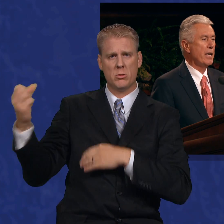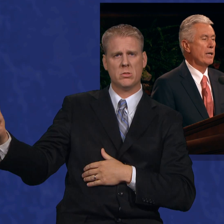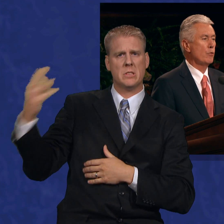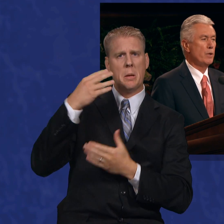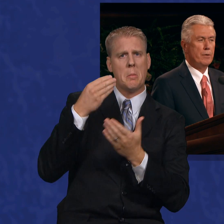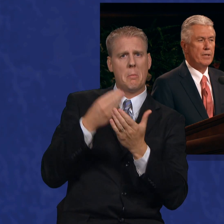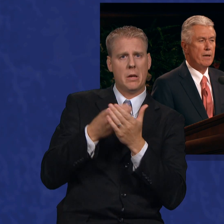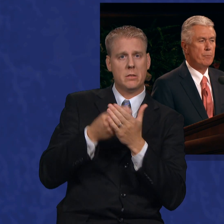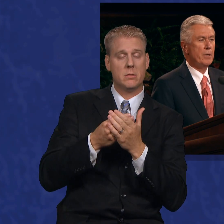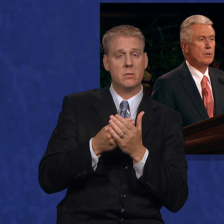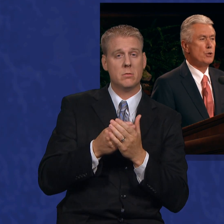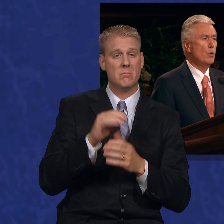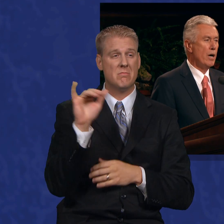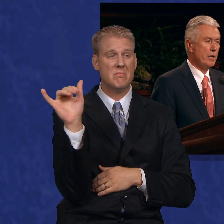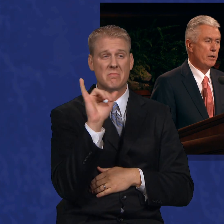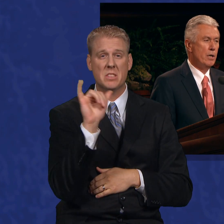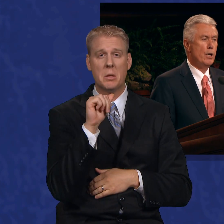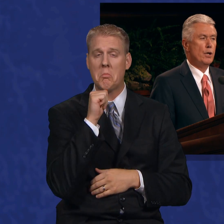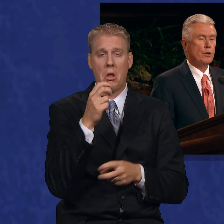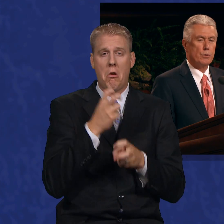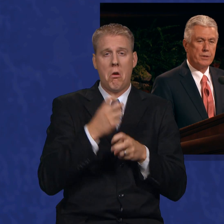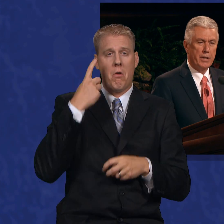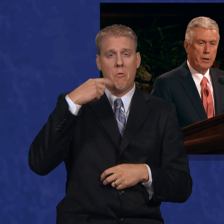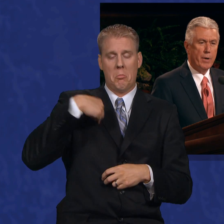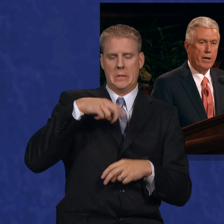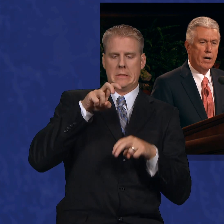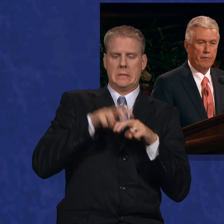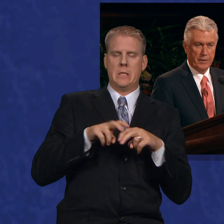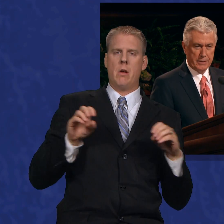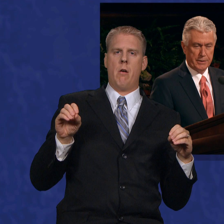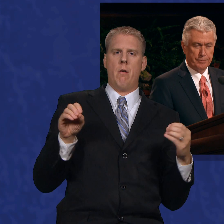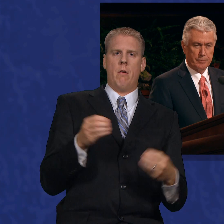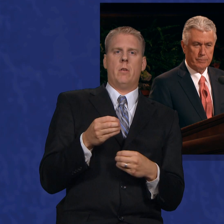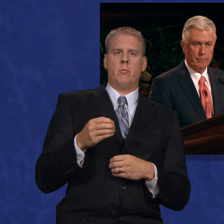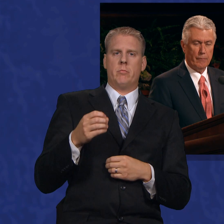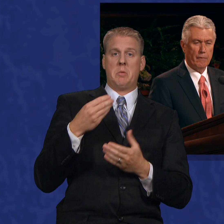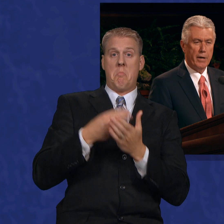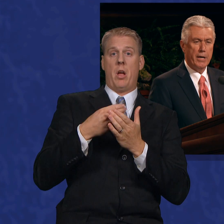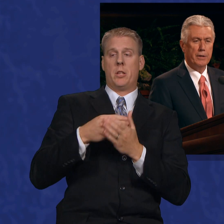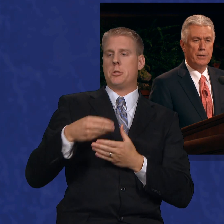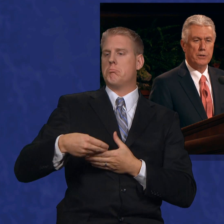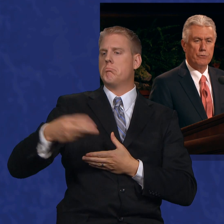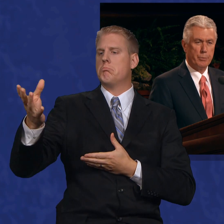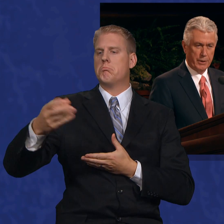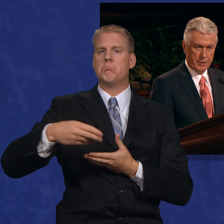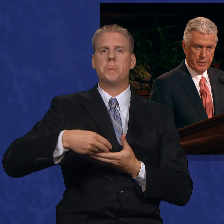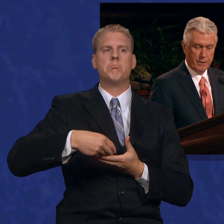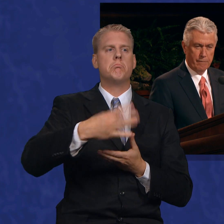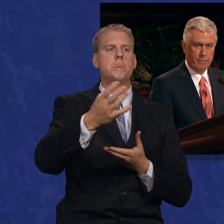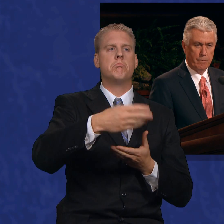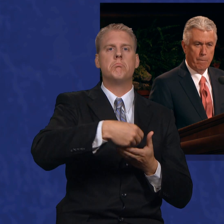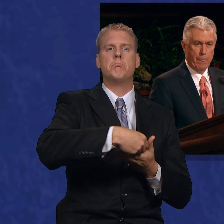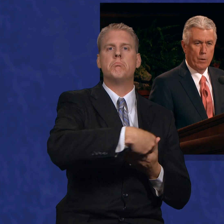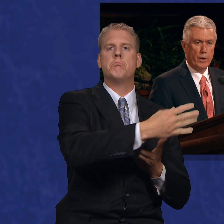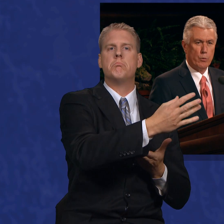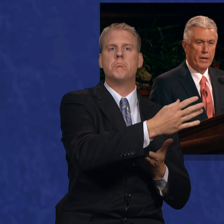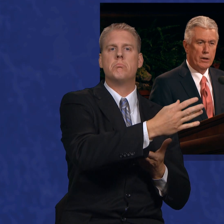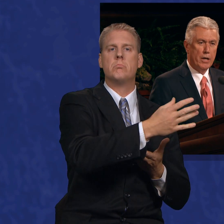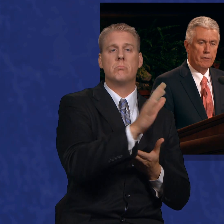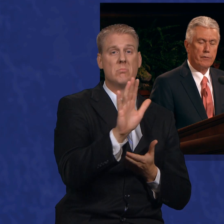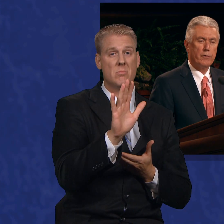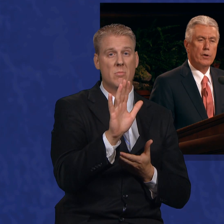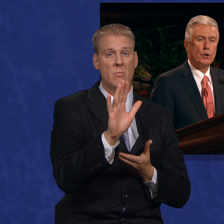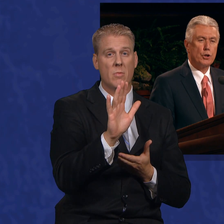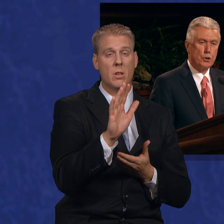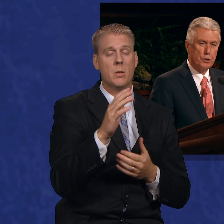the money, and it wouldn't have been too hard to sit in my office and distribute it. But what